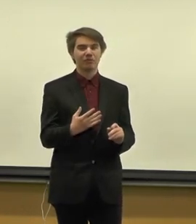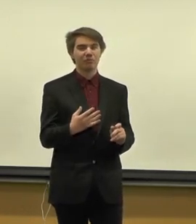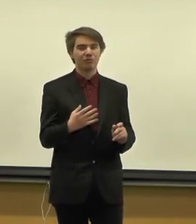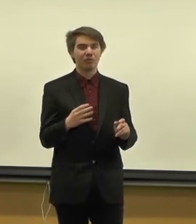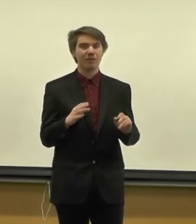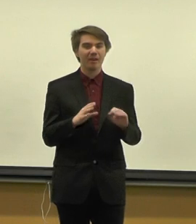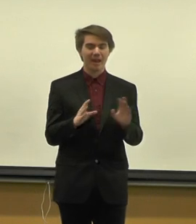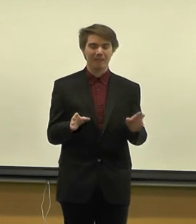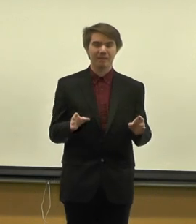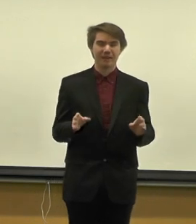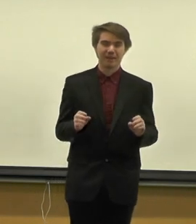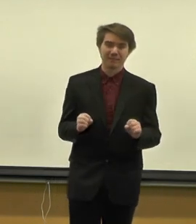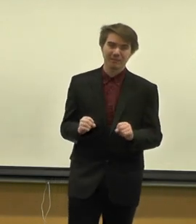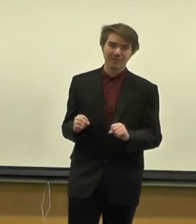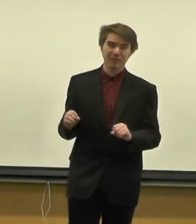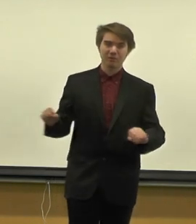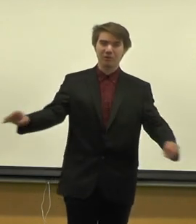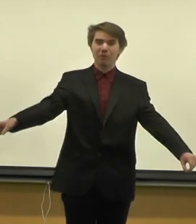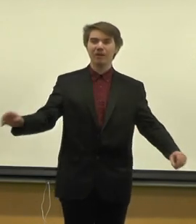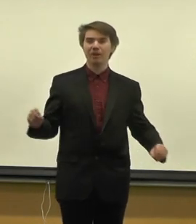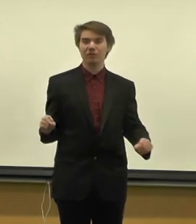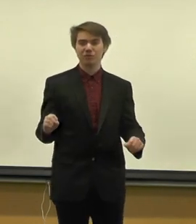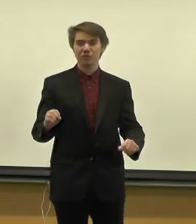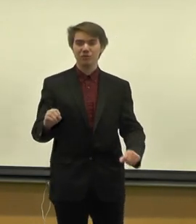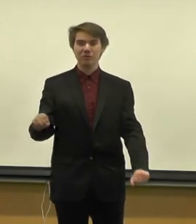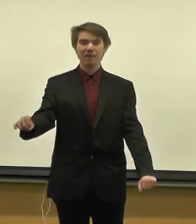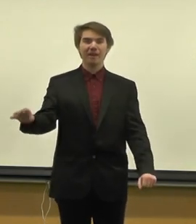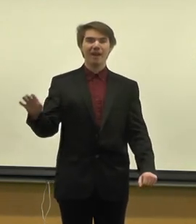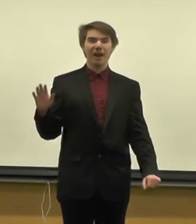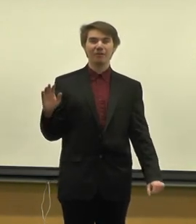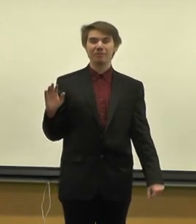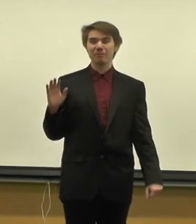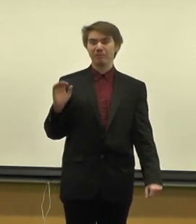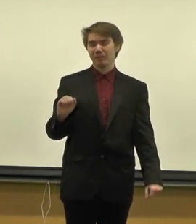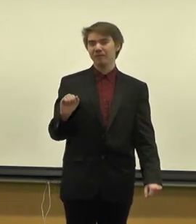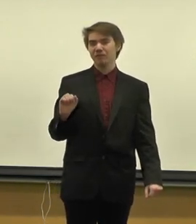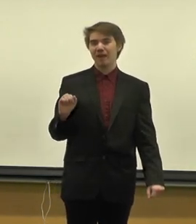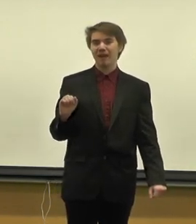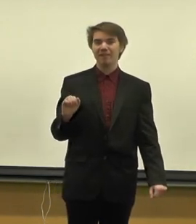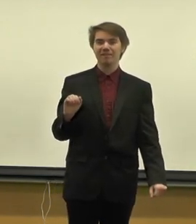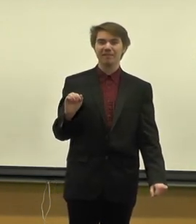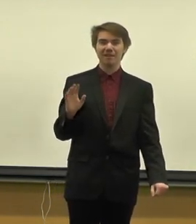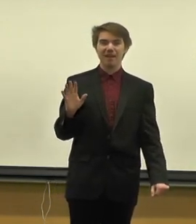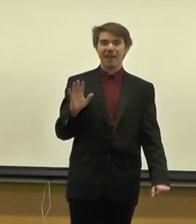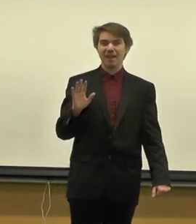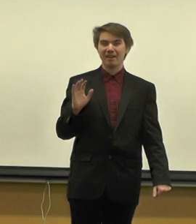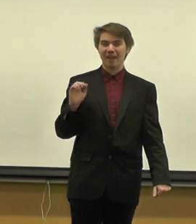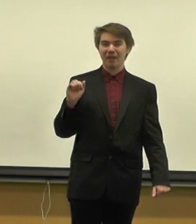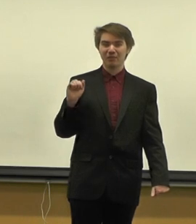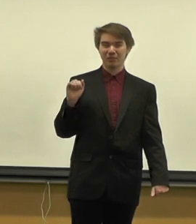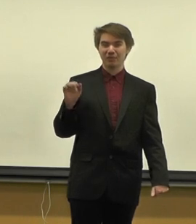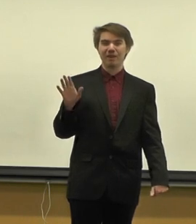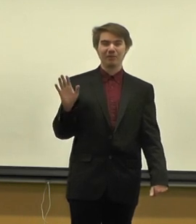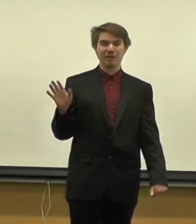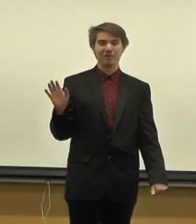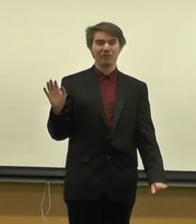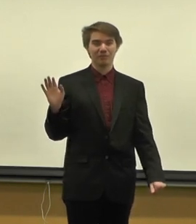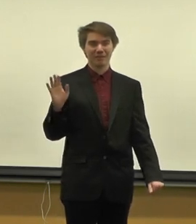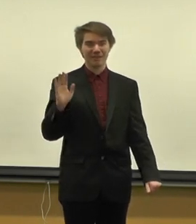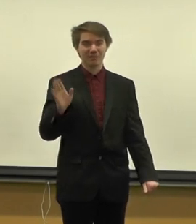showed you at the beginning. So everyone, I'll show you how to place your hands and how the correct way to do it for each